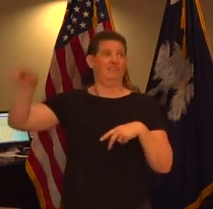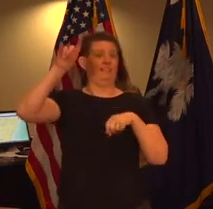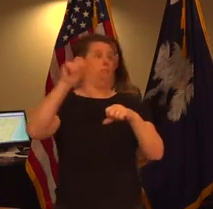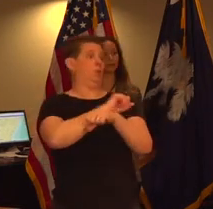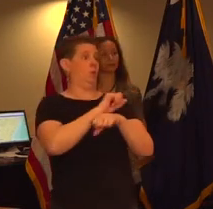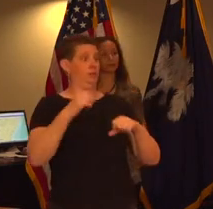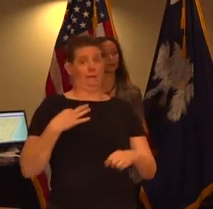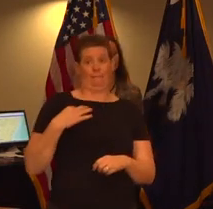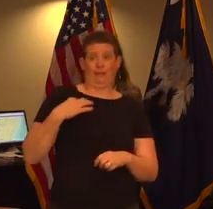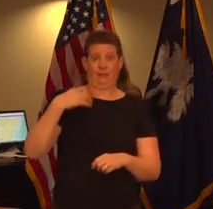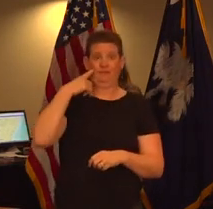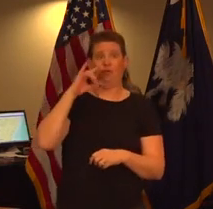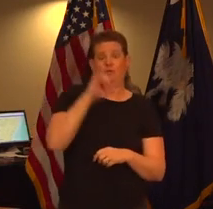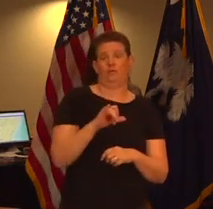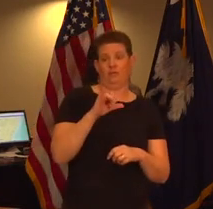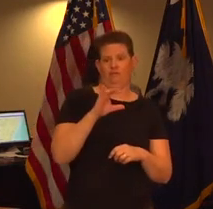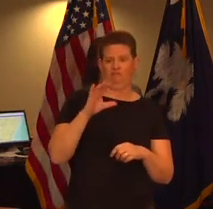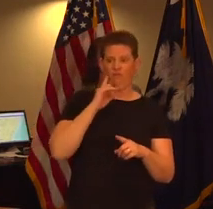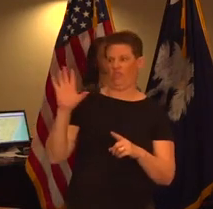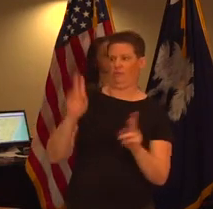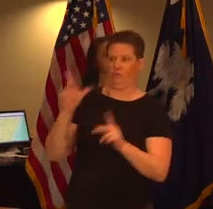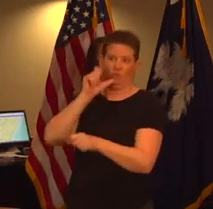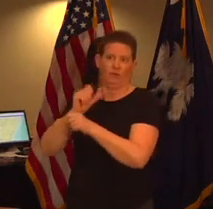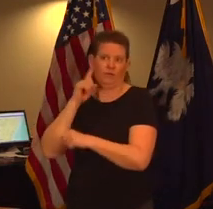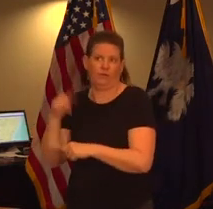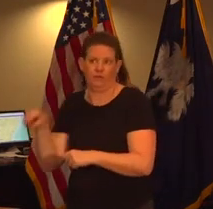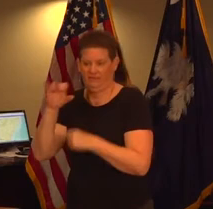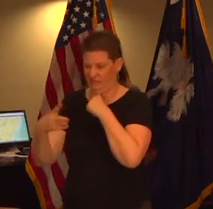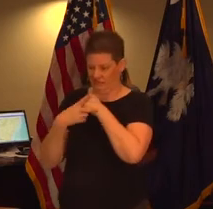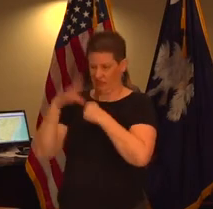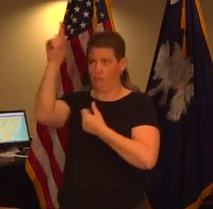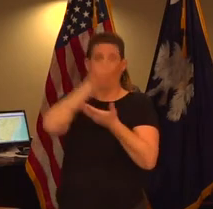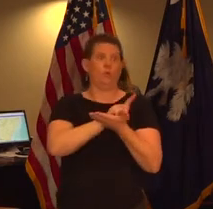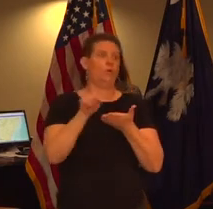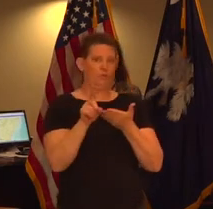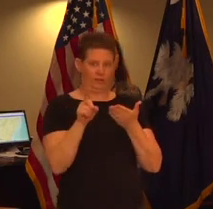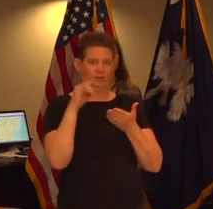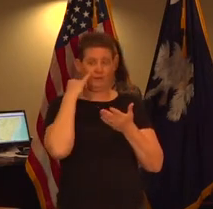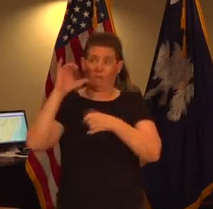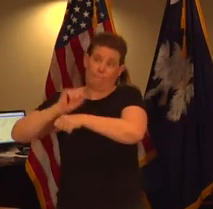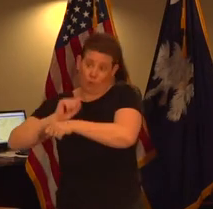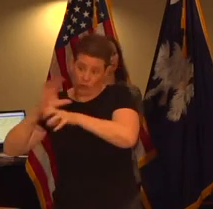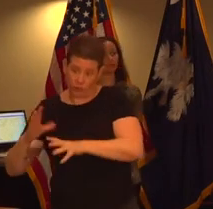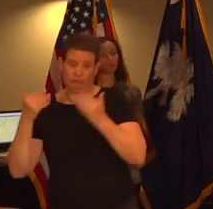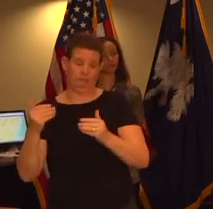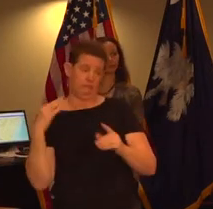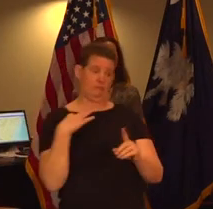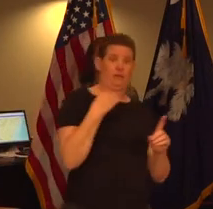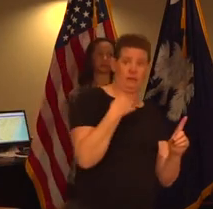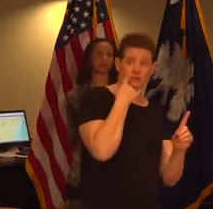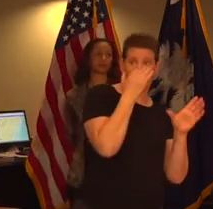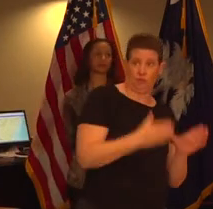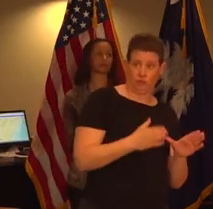are applying for the for their employees which saves about a week worth of time and going back and forth to get to